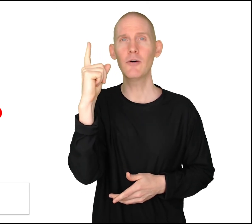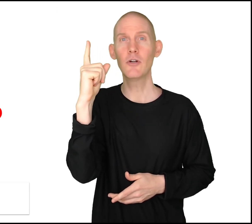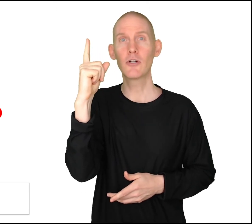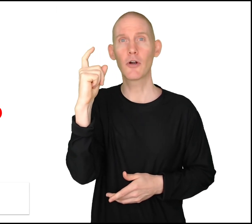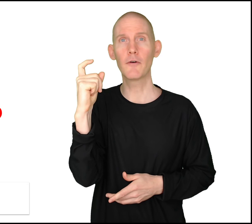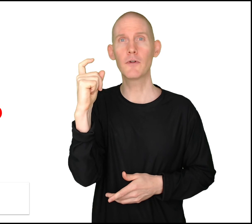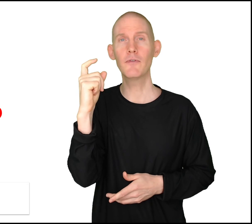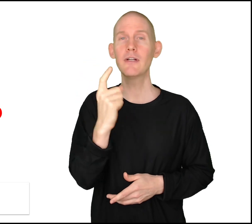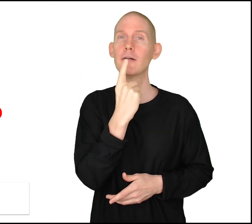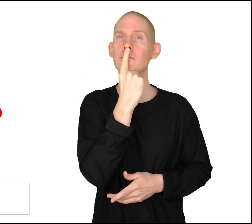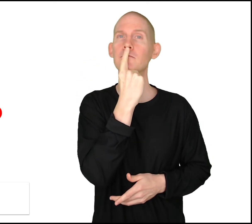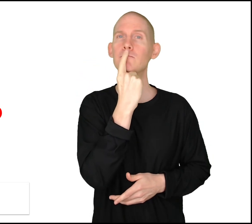curve your finger.